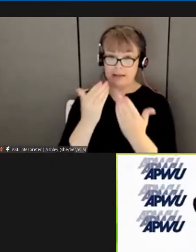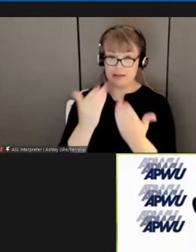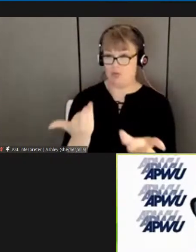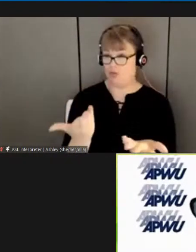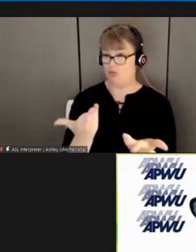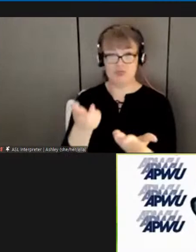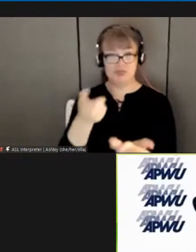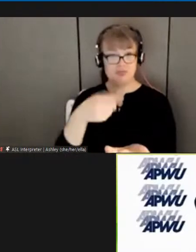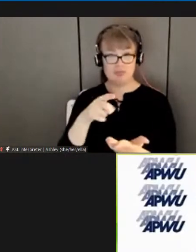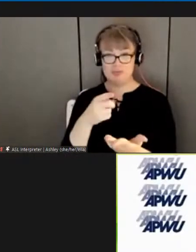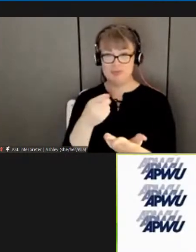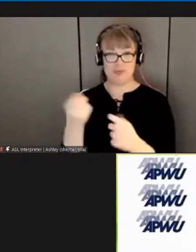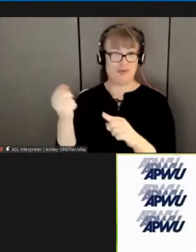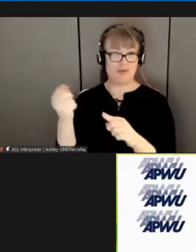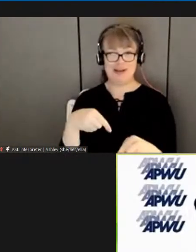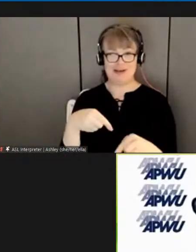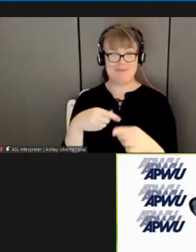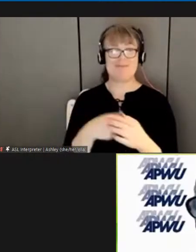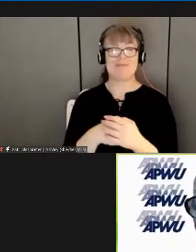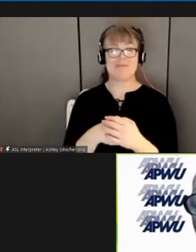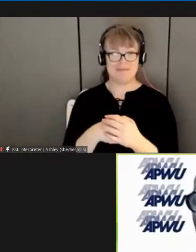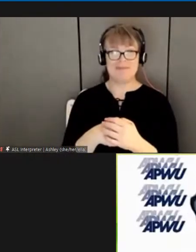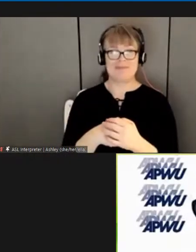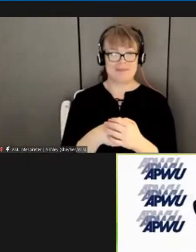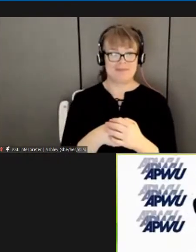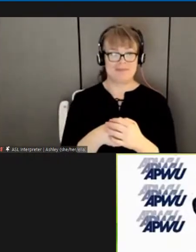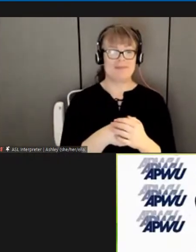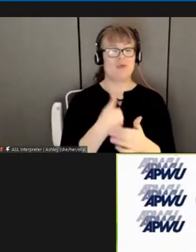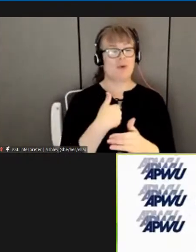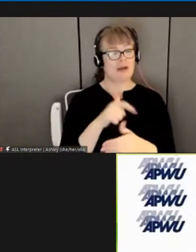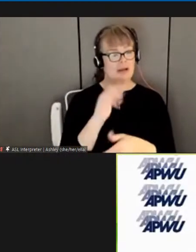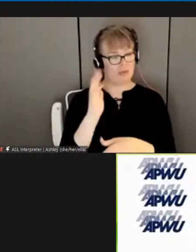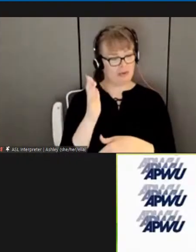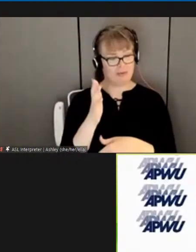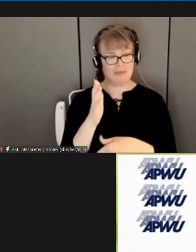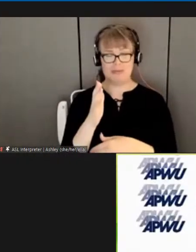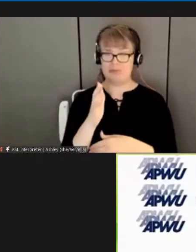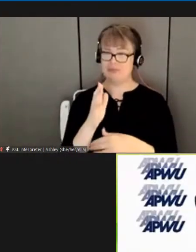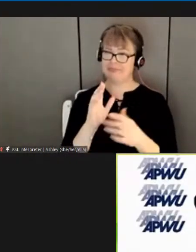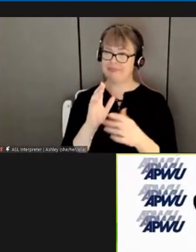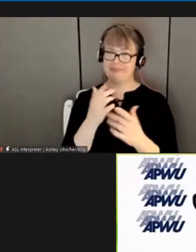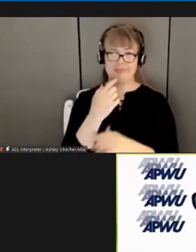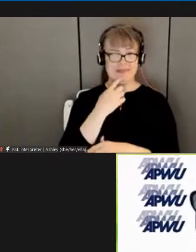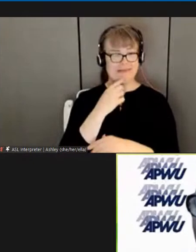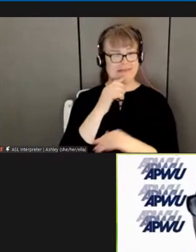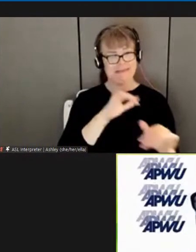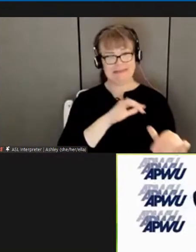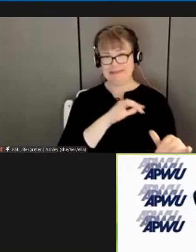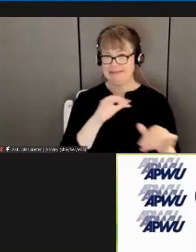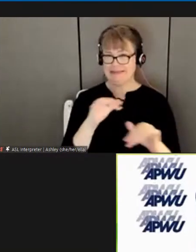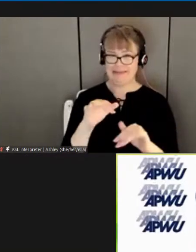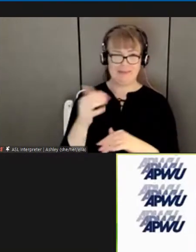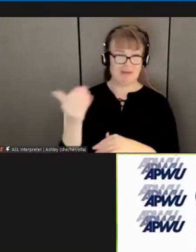attending the town hall and i will repeat what everyone else has said that our strength in numbers our visible